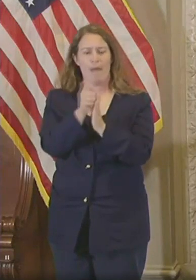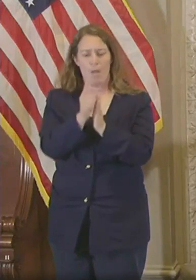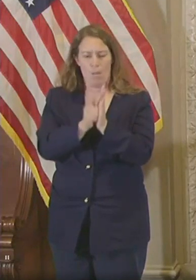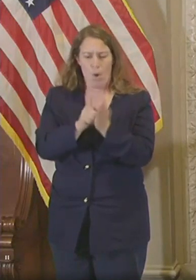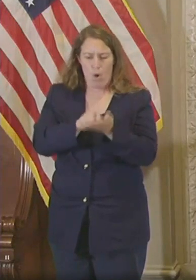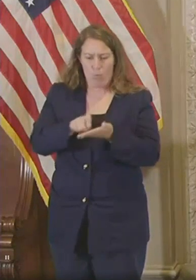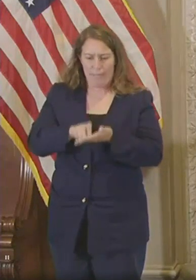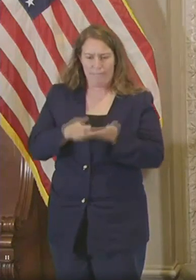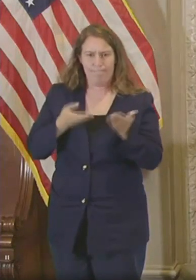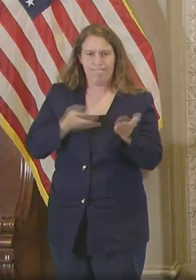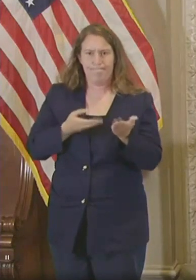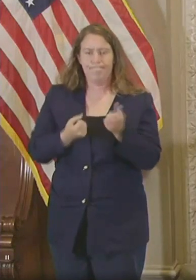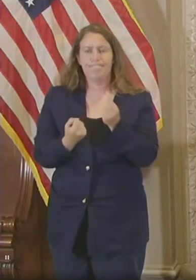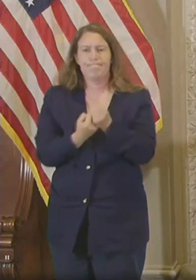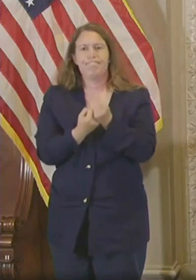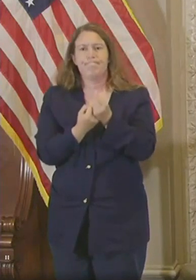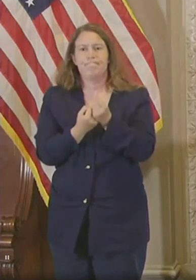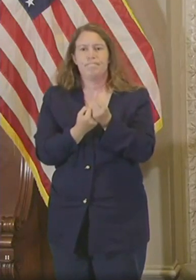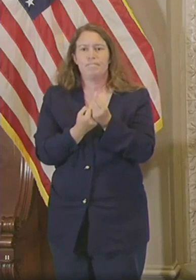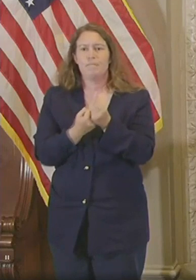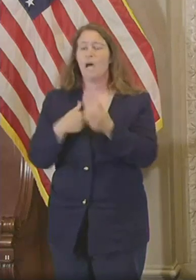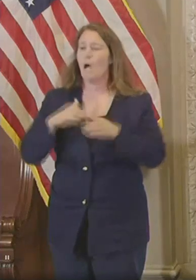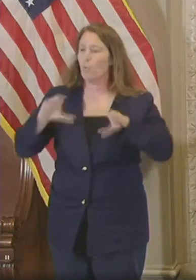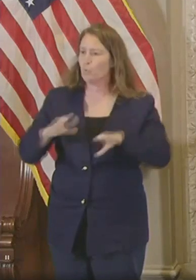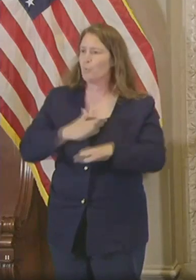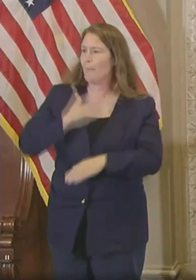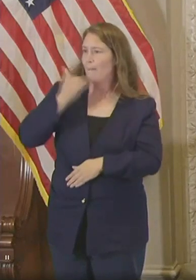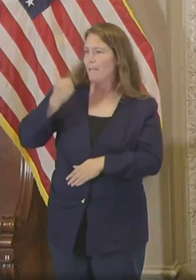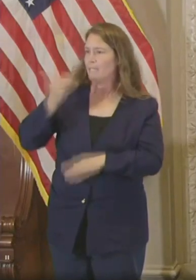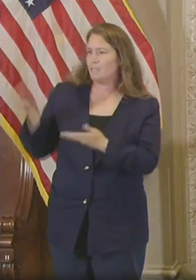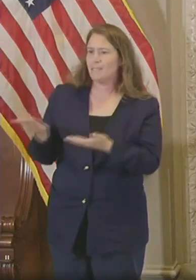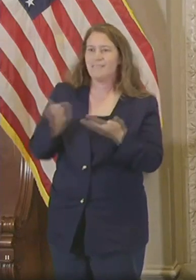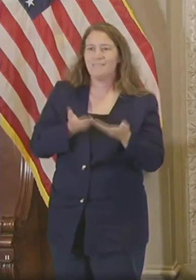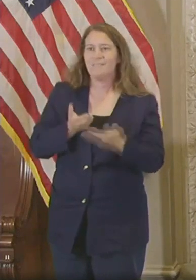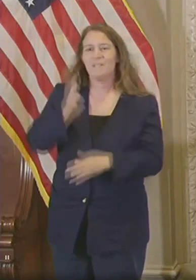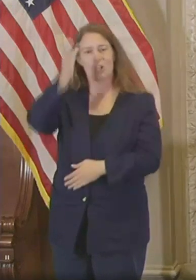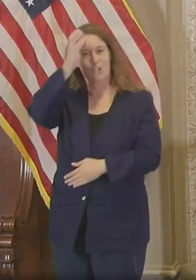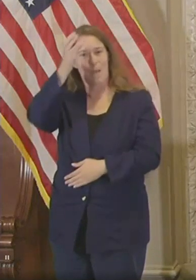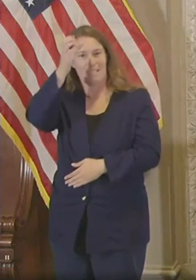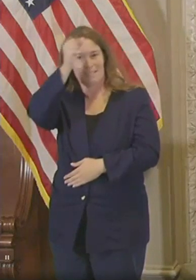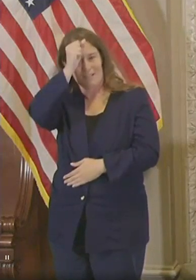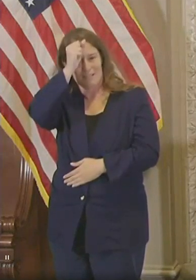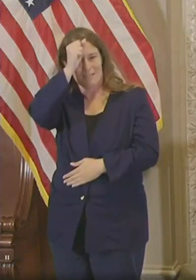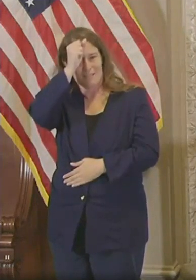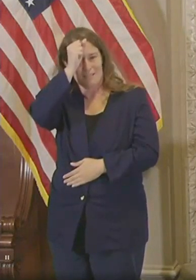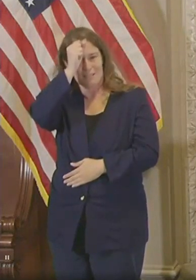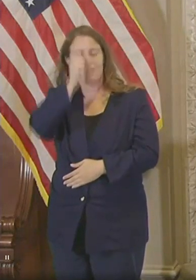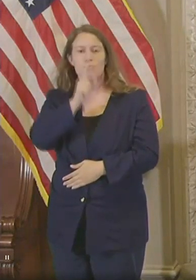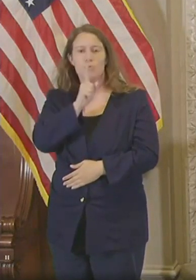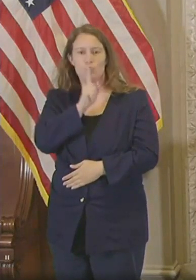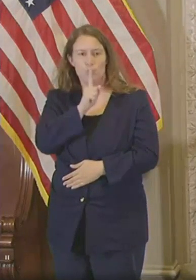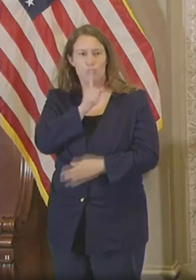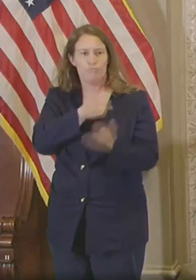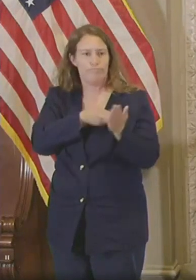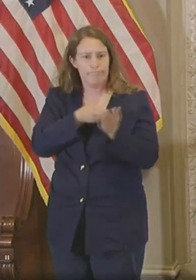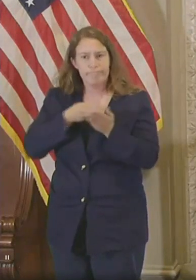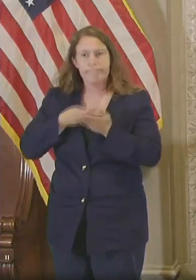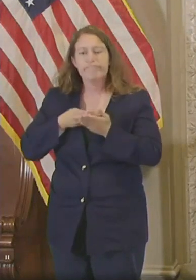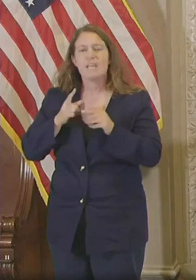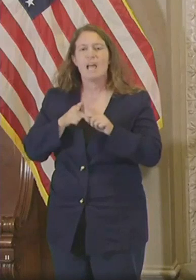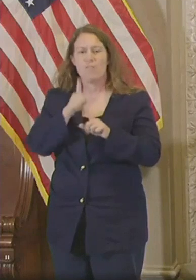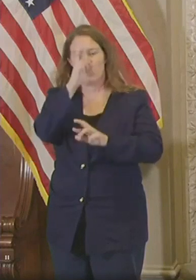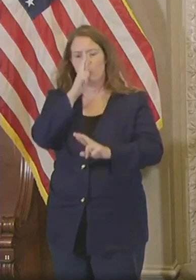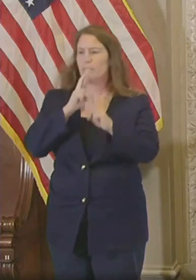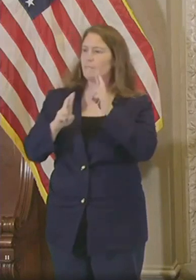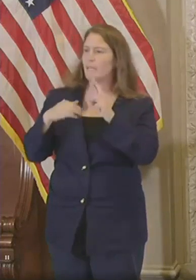And I will do my best to bring common sense, practicality, and respect for the rule of law to my